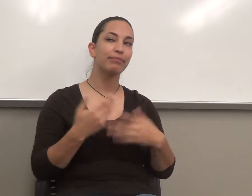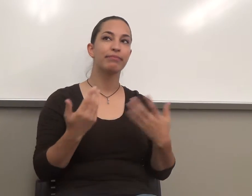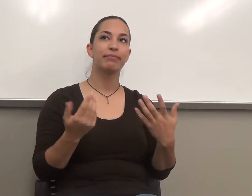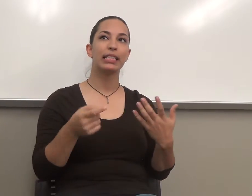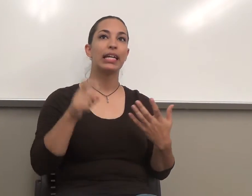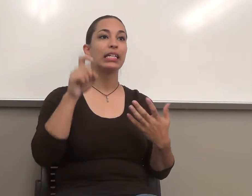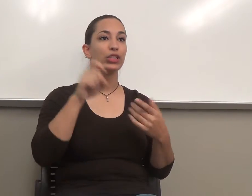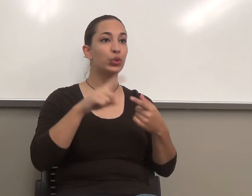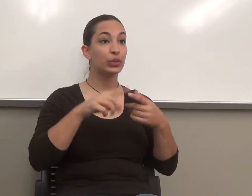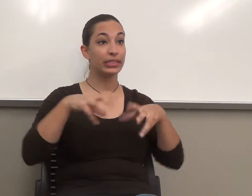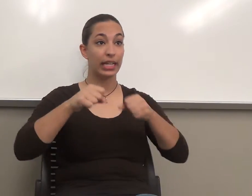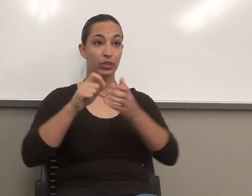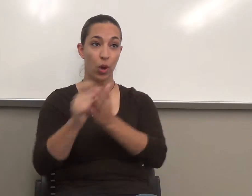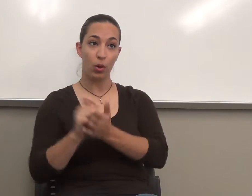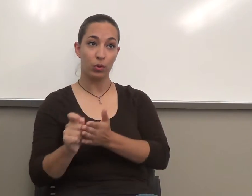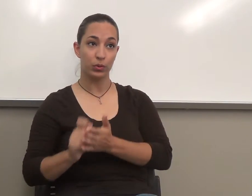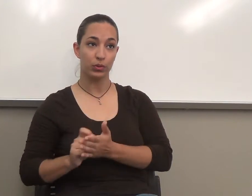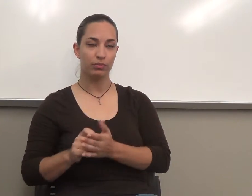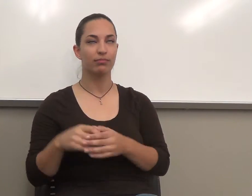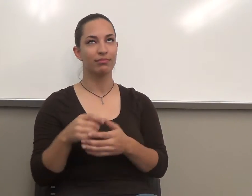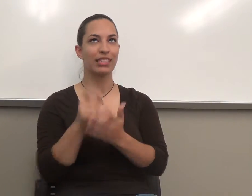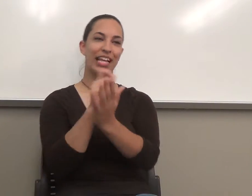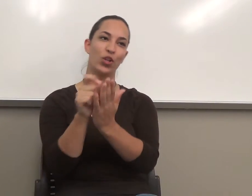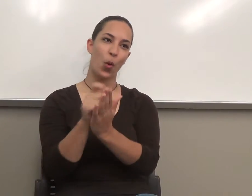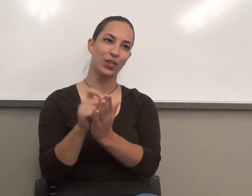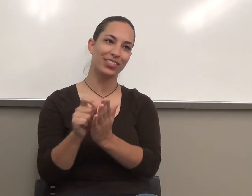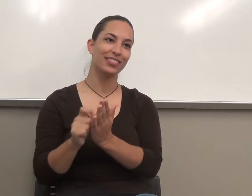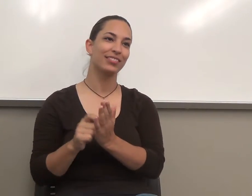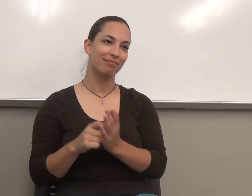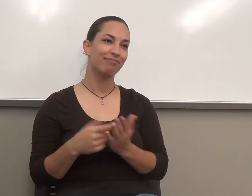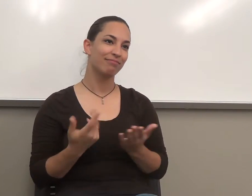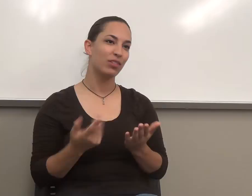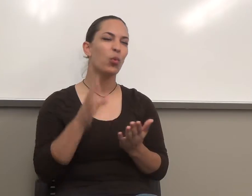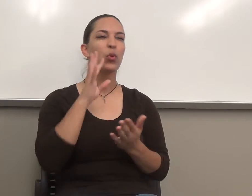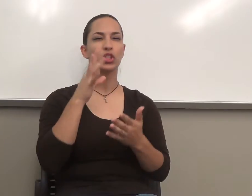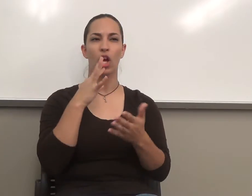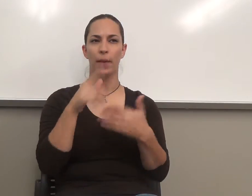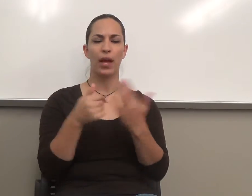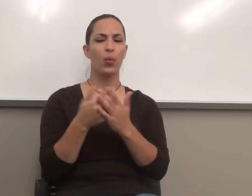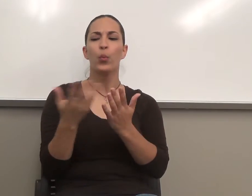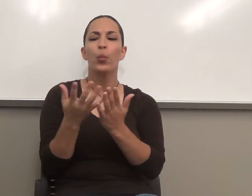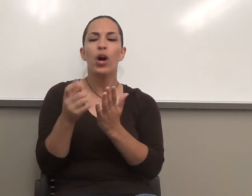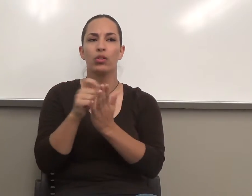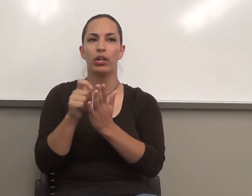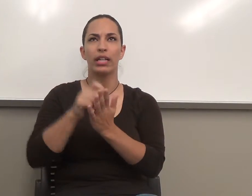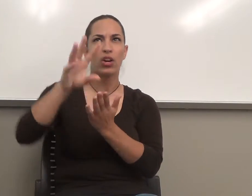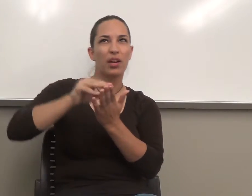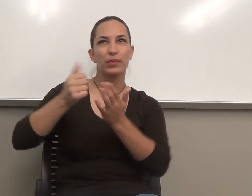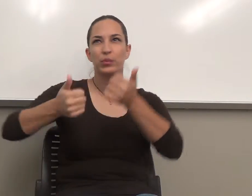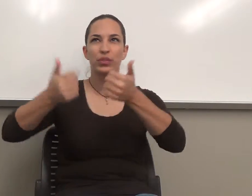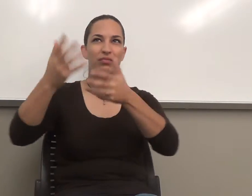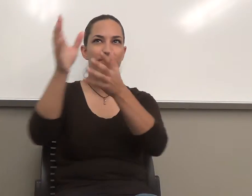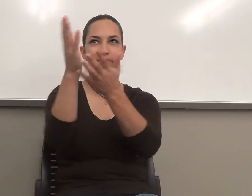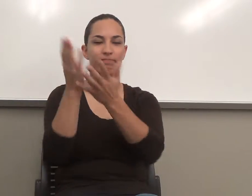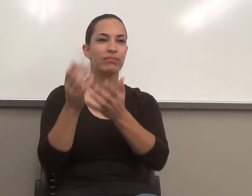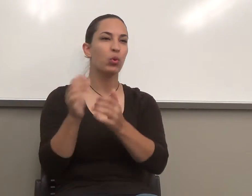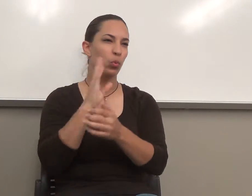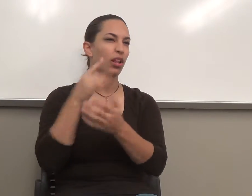to take notes. We'll talk about taking notes, what you need to be writing down. You need to turn in